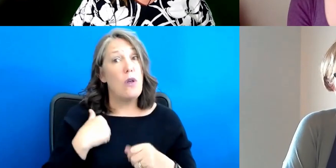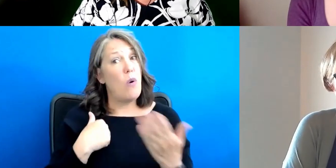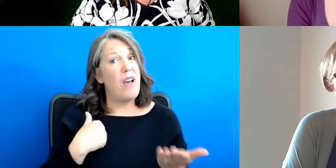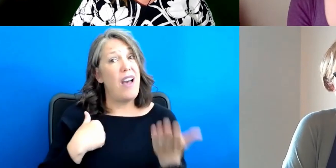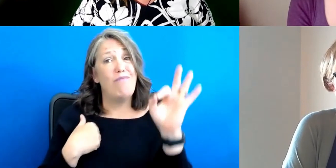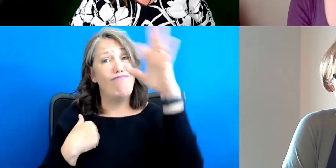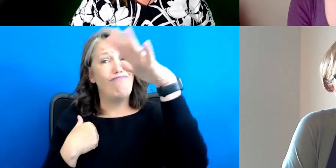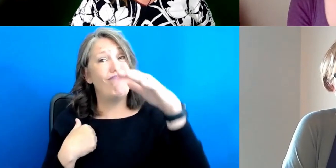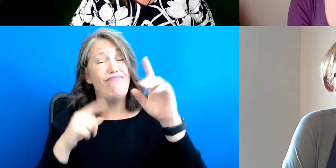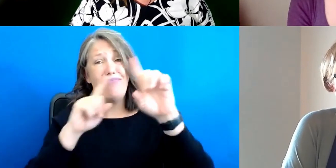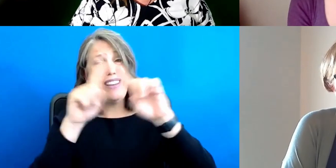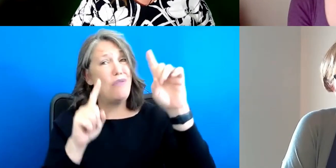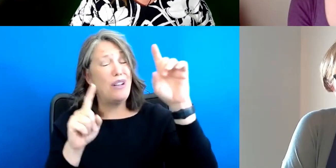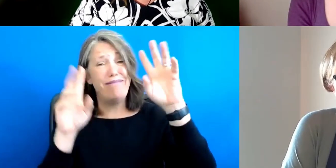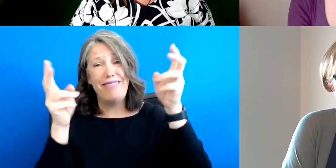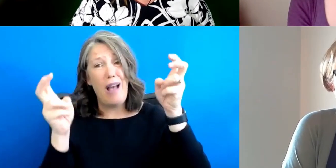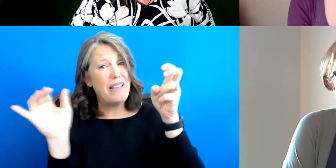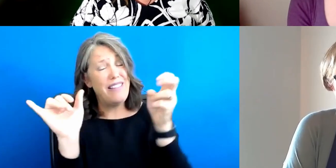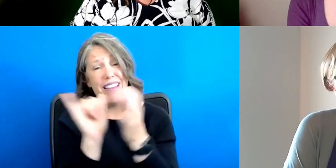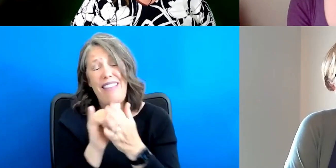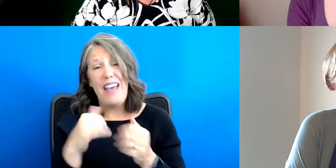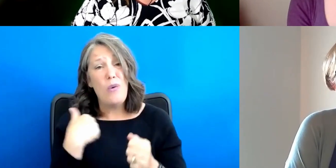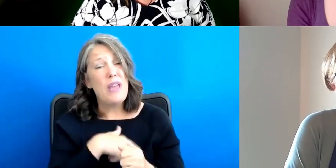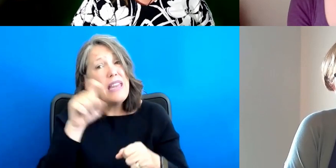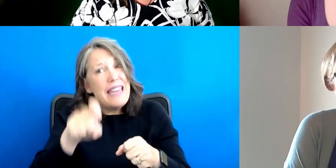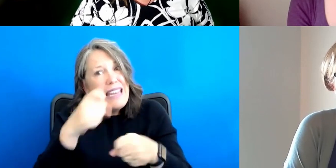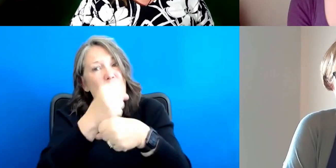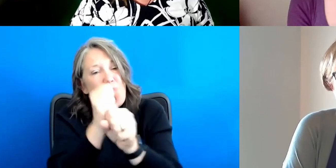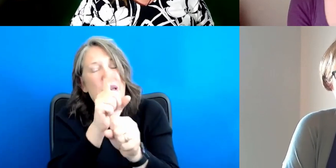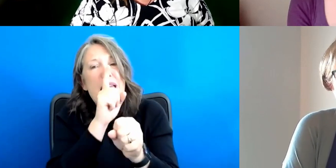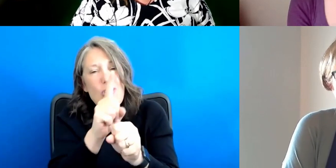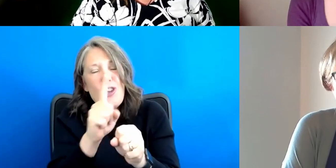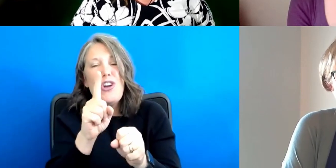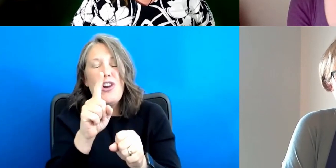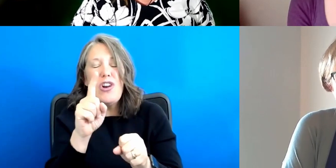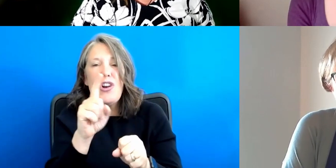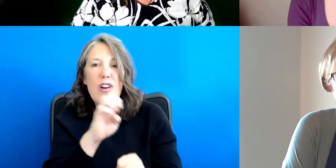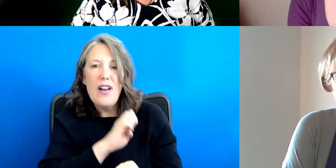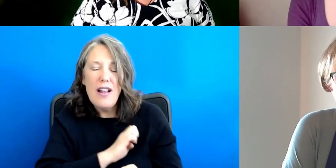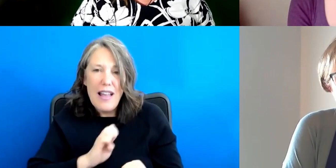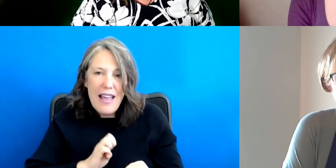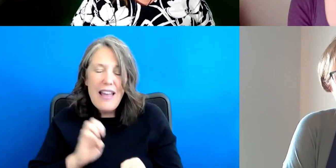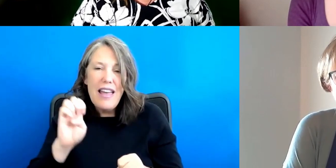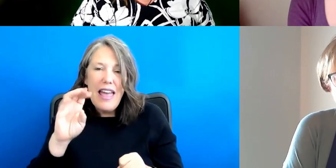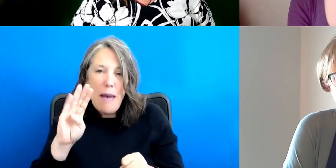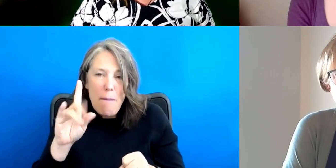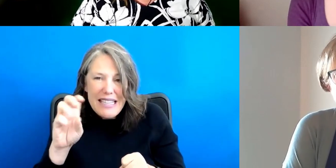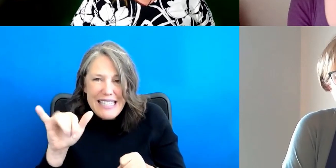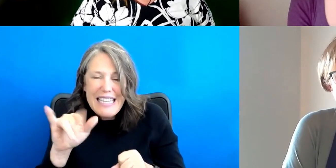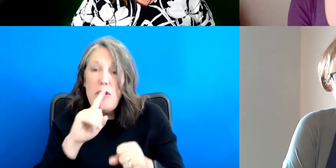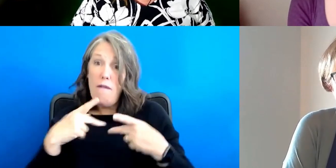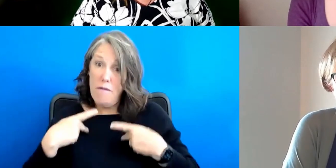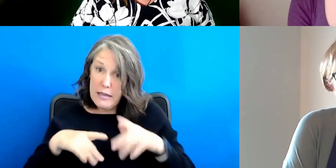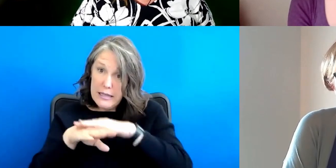a lot of different topics like that, that we need to make sure our embassies are not just physically accessible